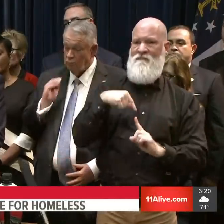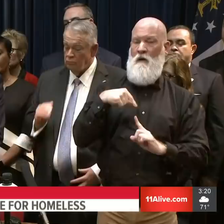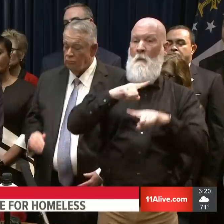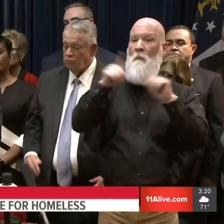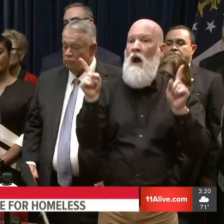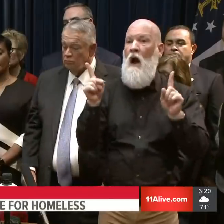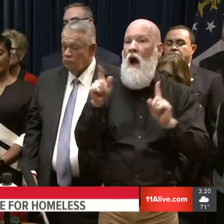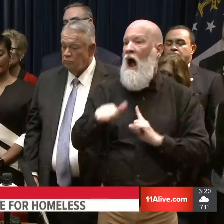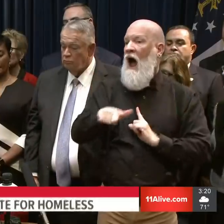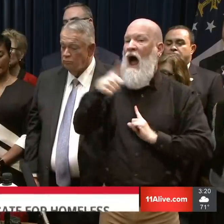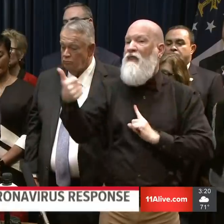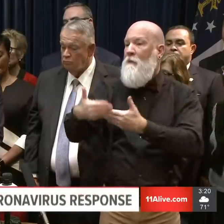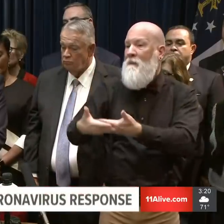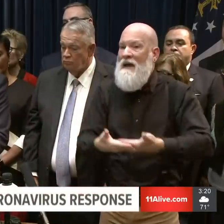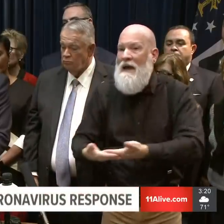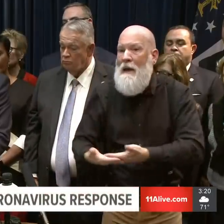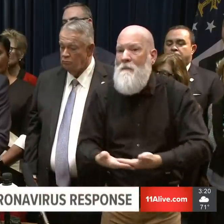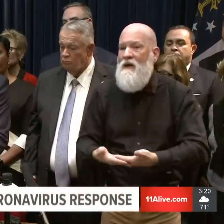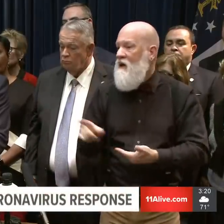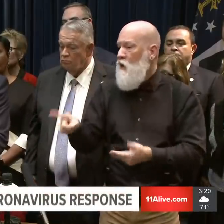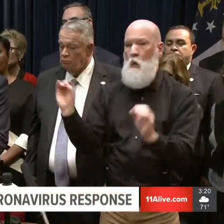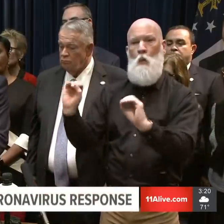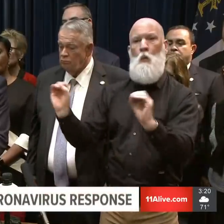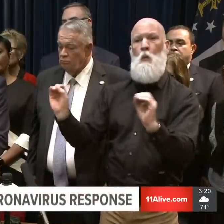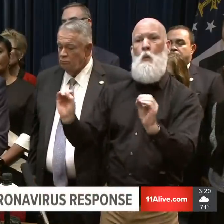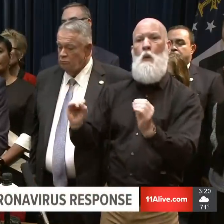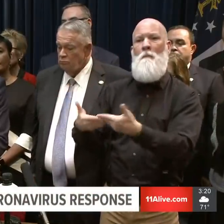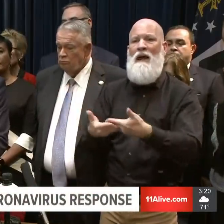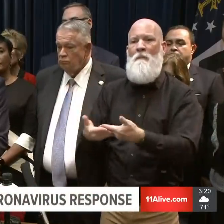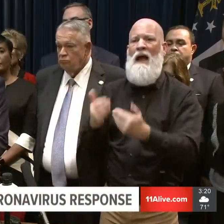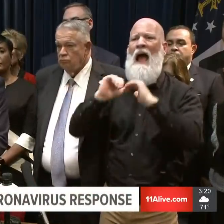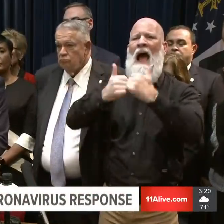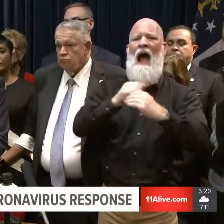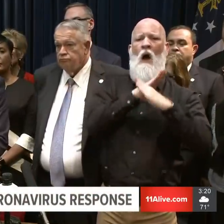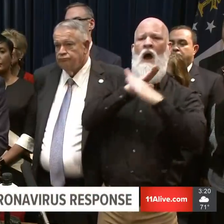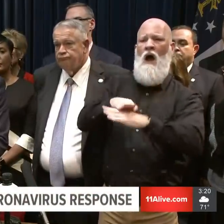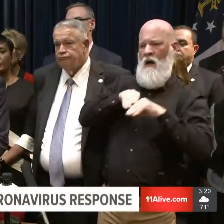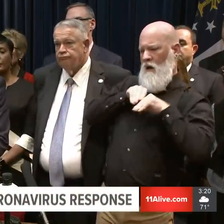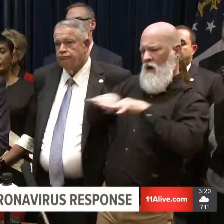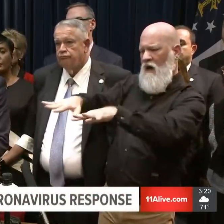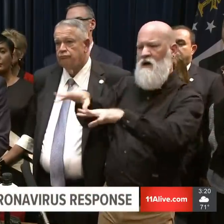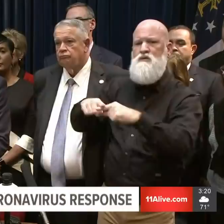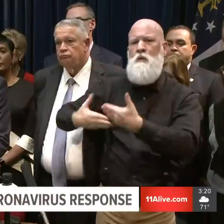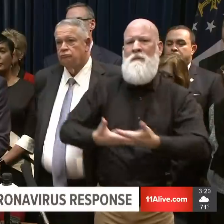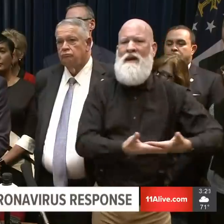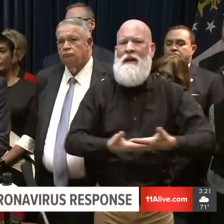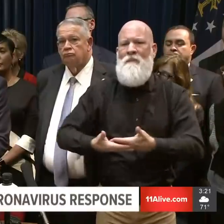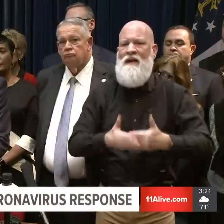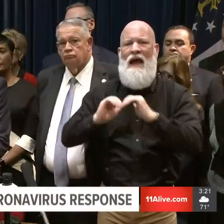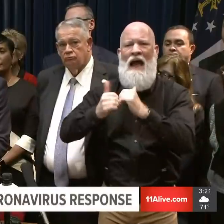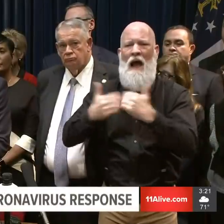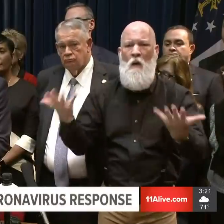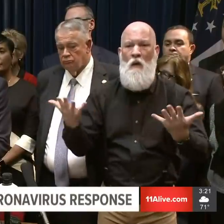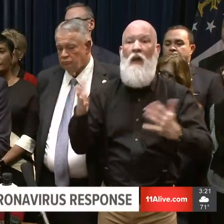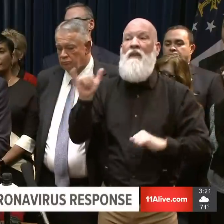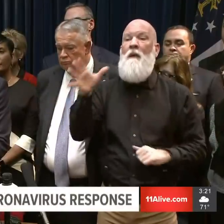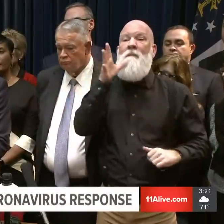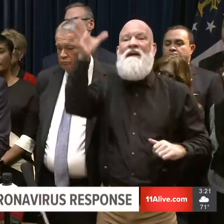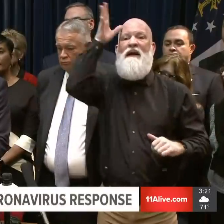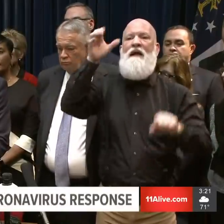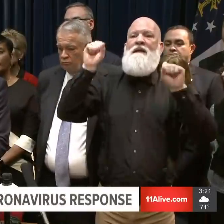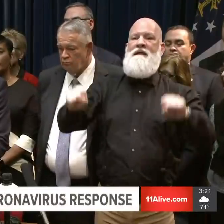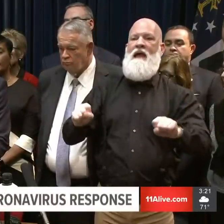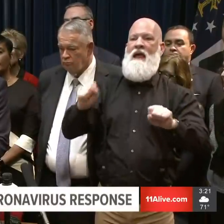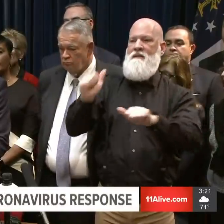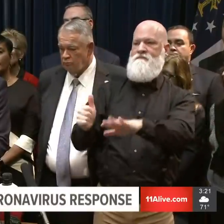scenarios is acceptable. We will continue to use Hard Labor Creek State Park because, quite honestly, some people